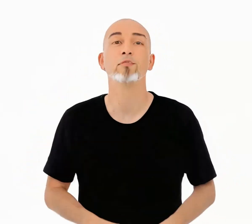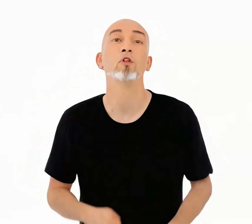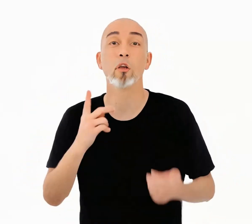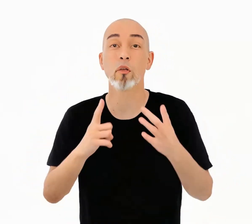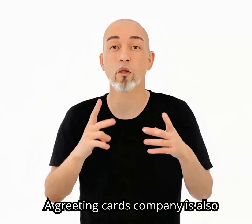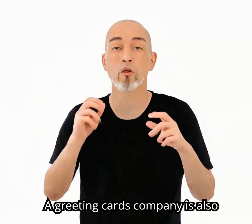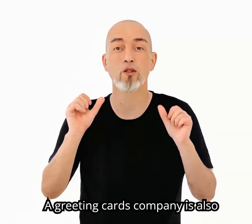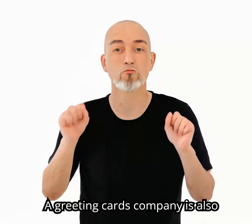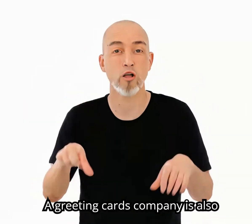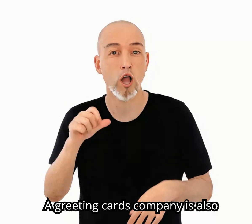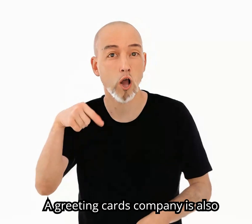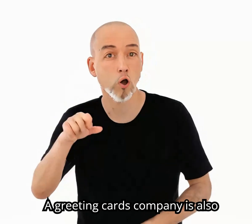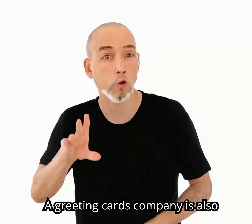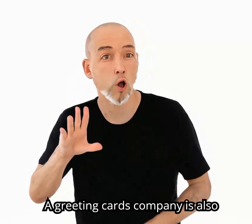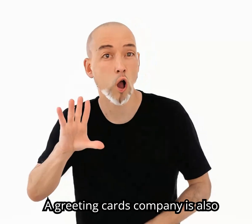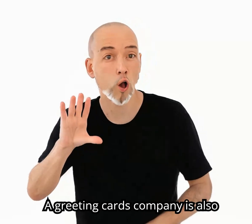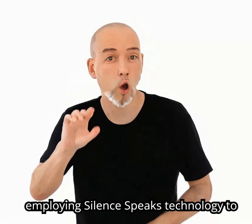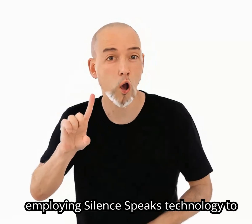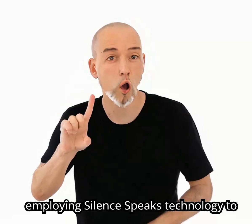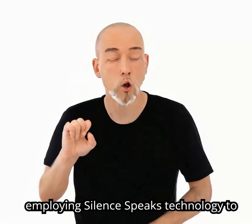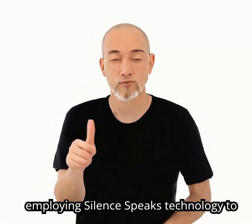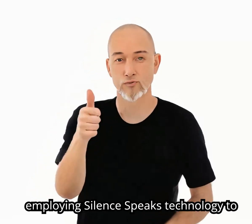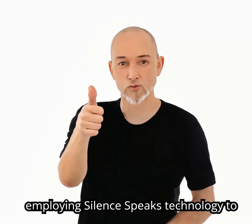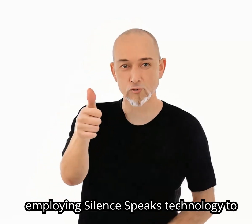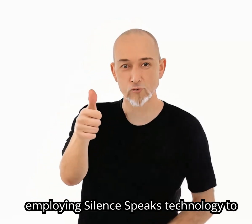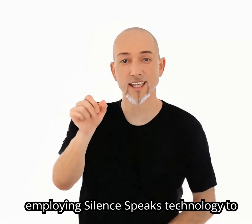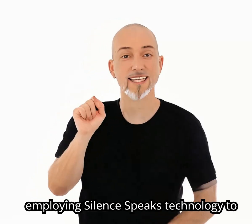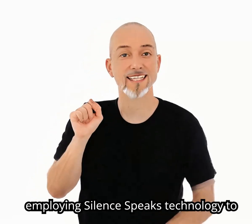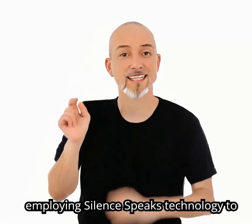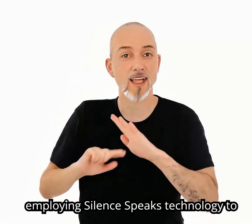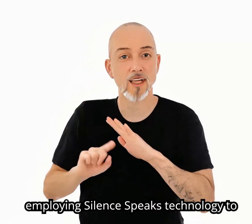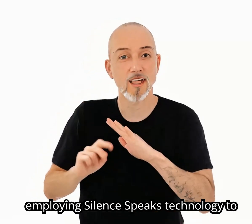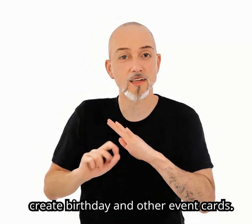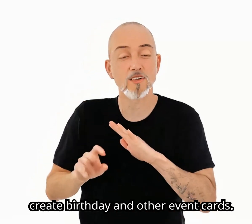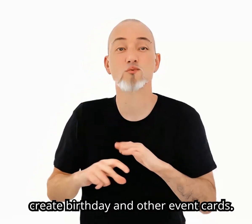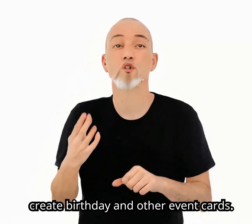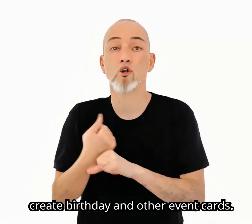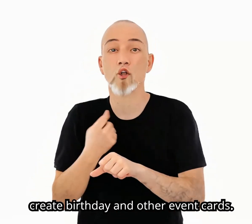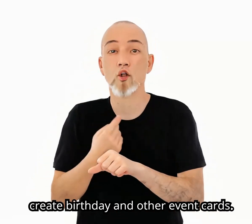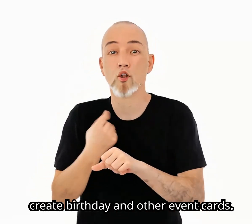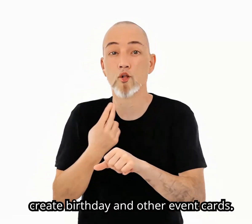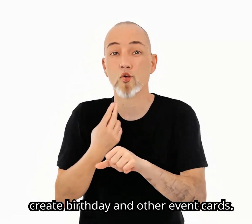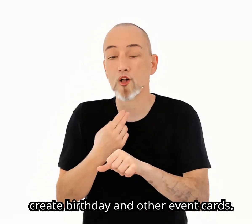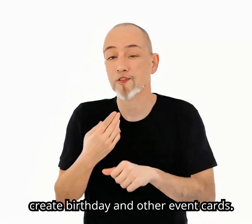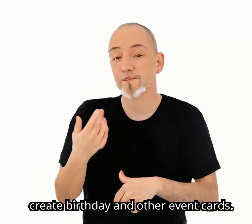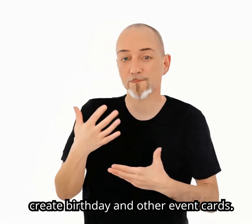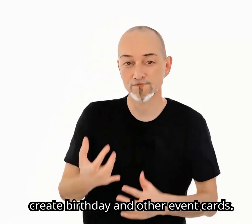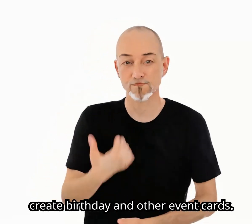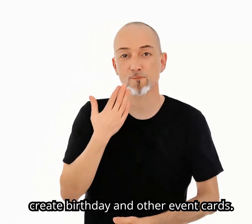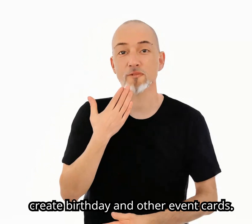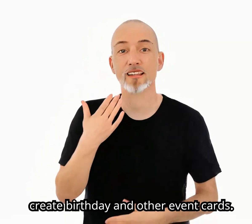A greeting cards company is also employing Silence Speaks technology to create birthday and other event cards.